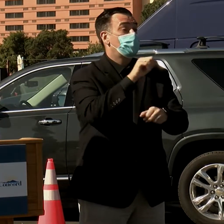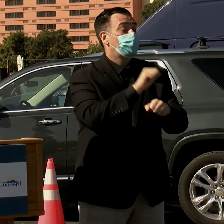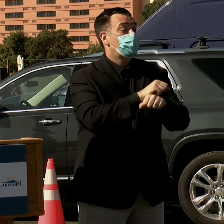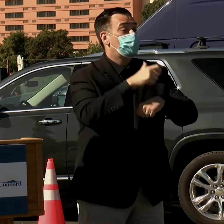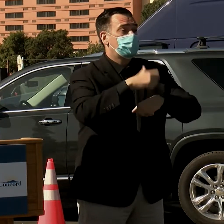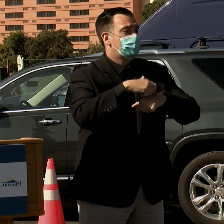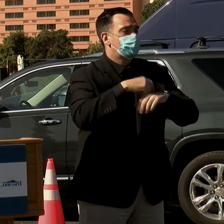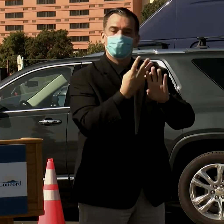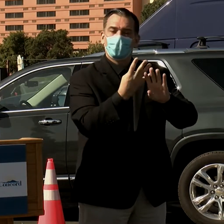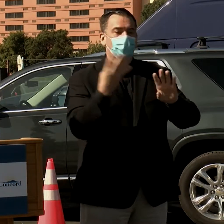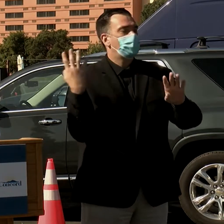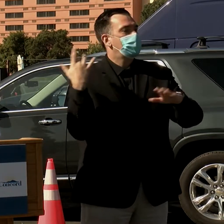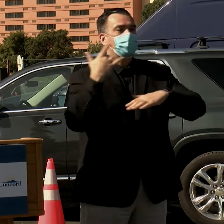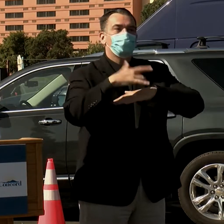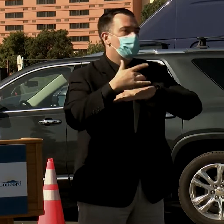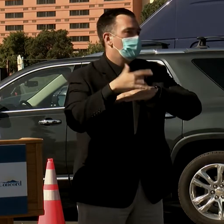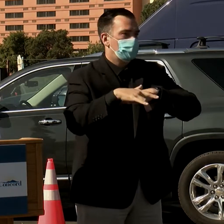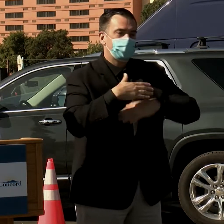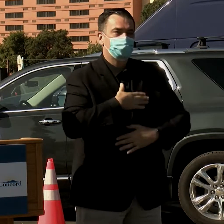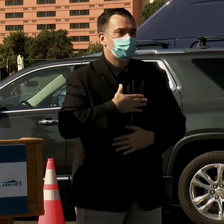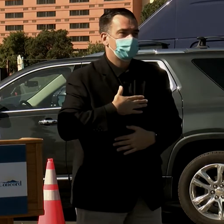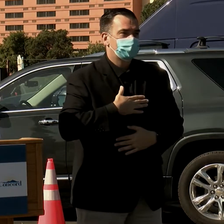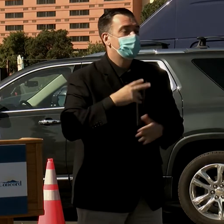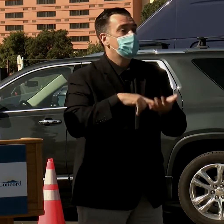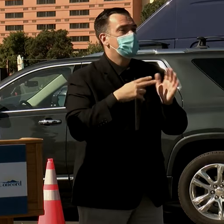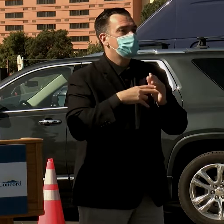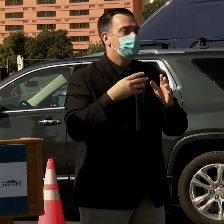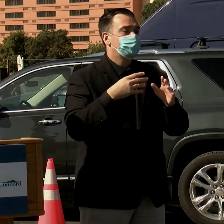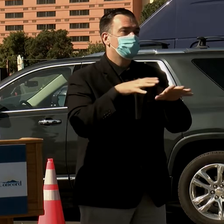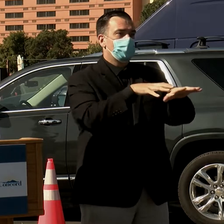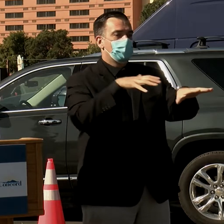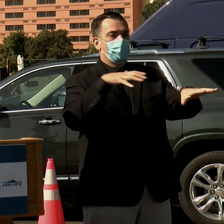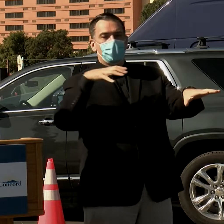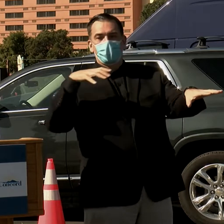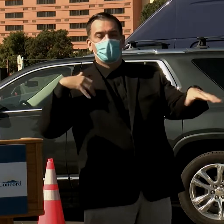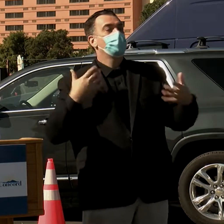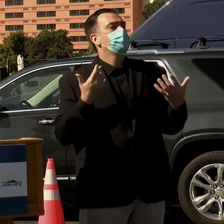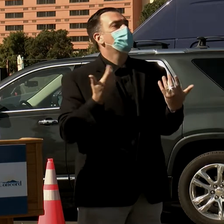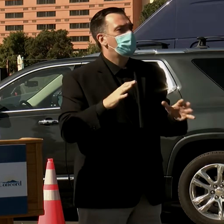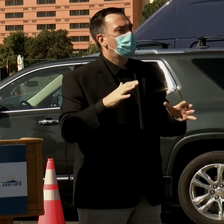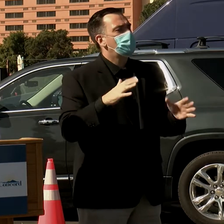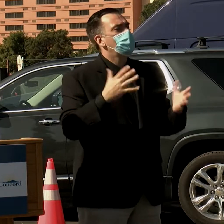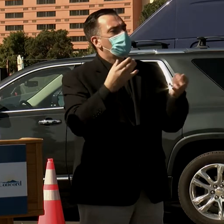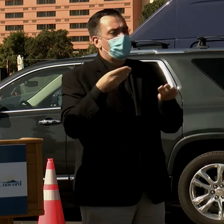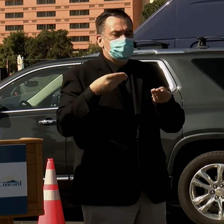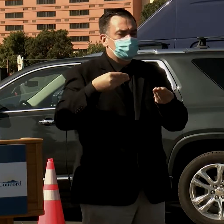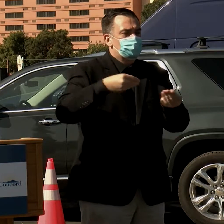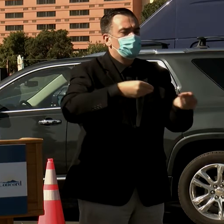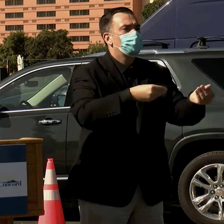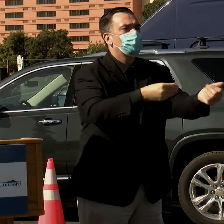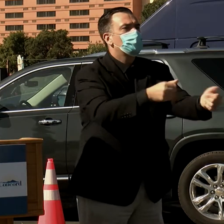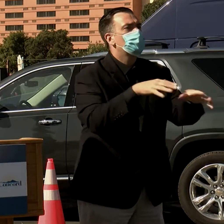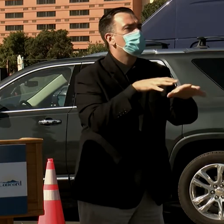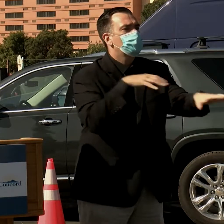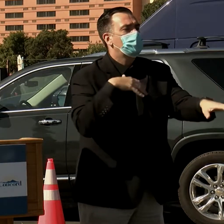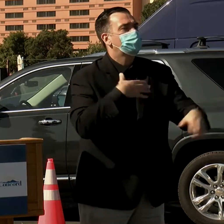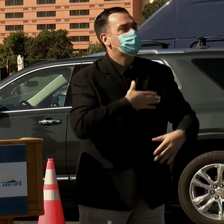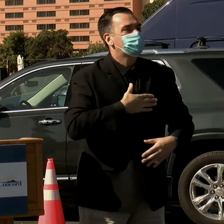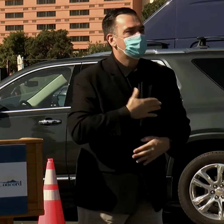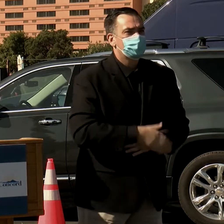to line up early so that we don't back up the traffic and that way we continue to have a smooth traffic flow throughout the day.